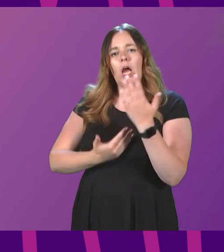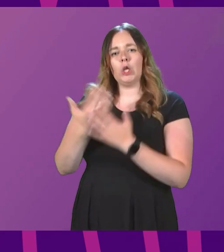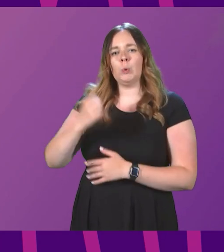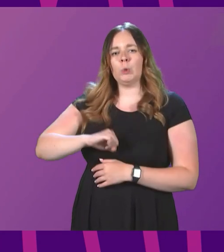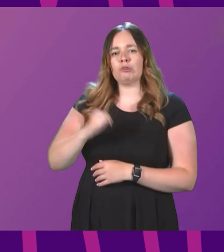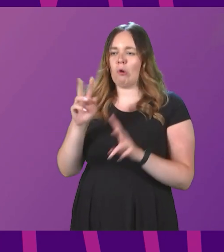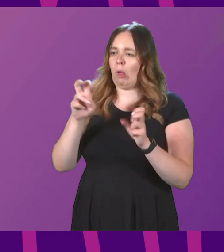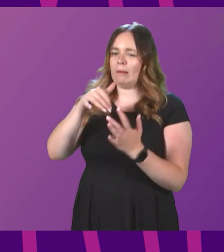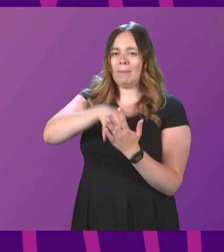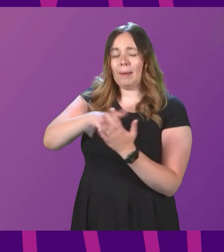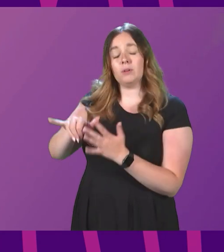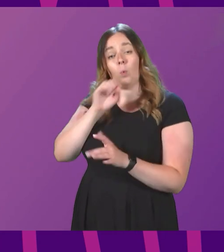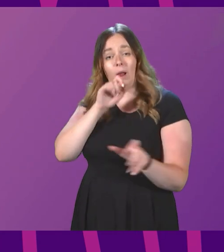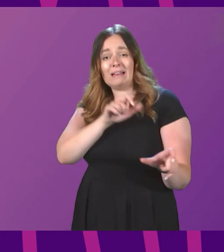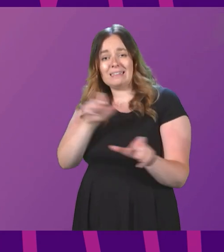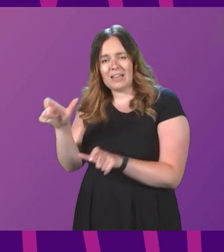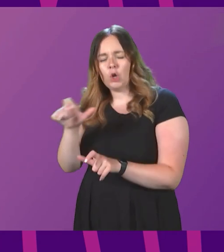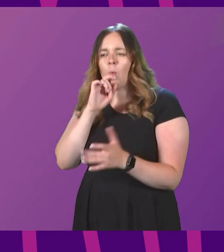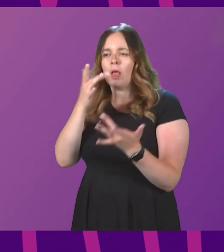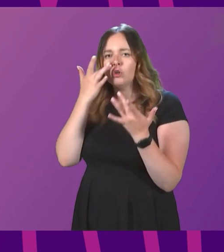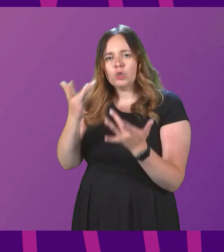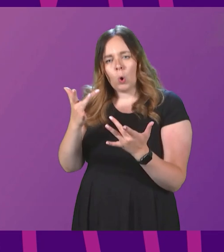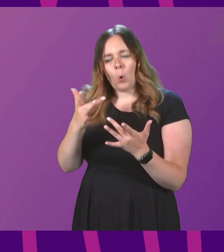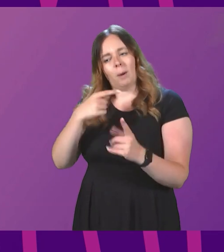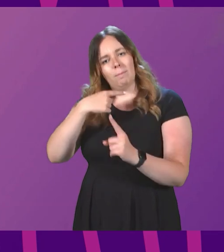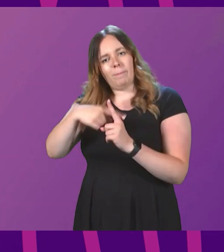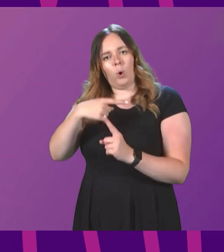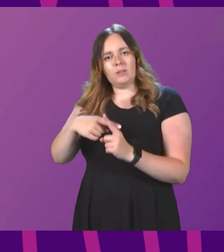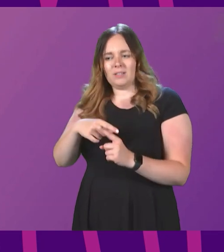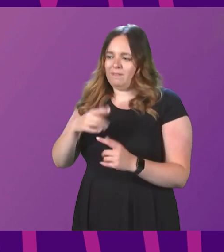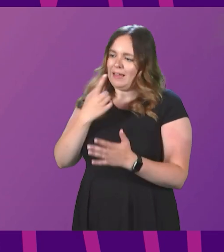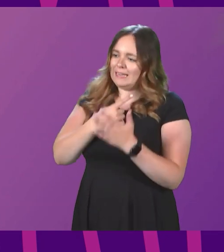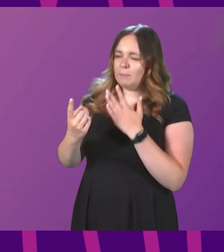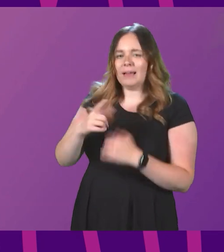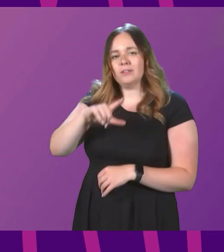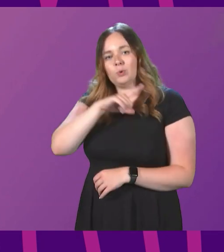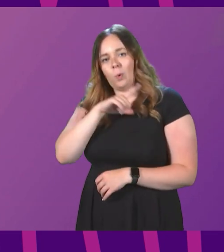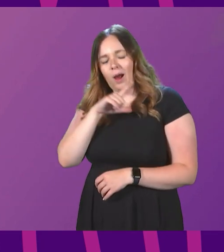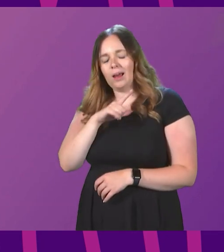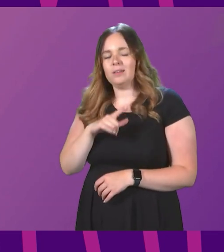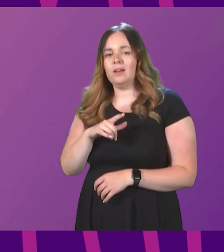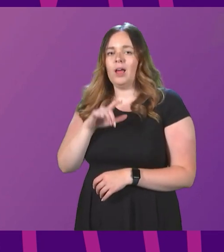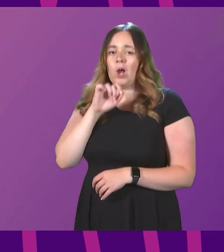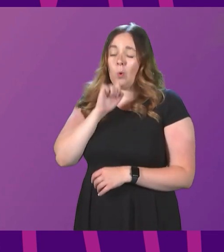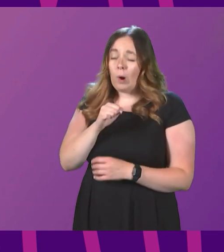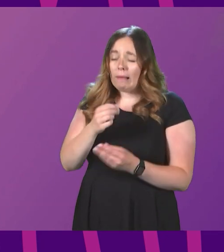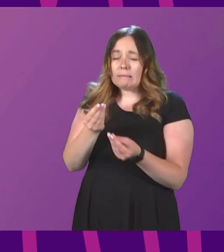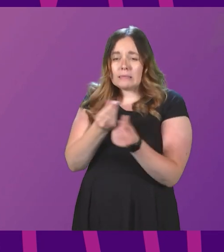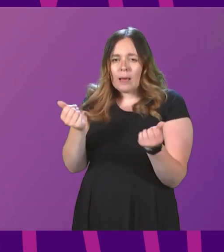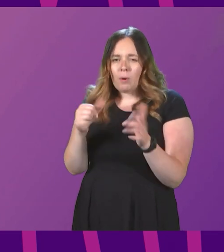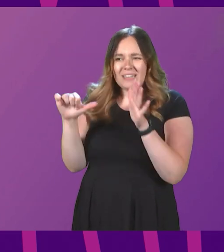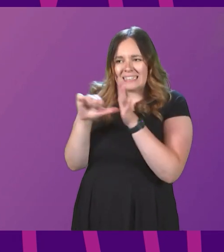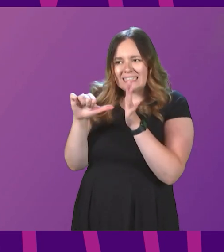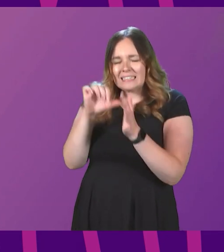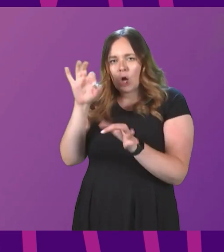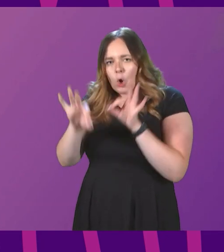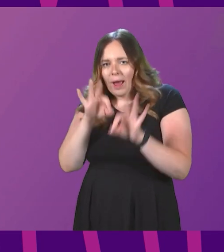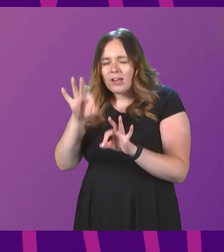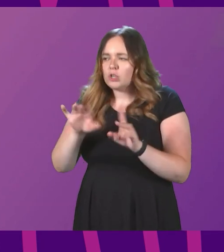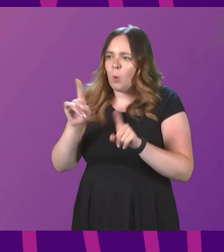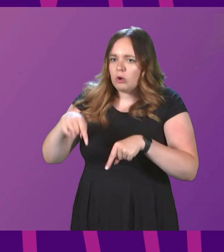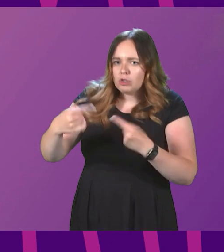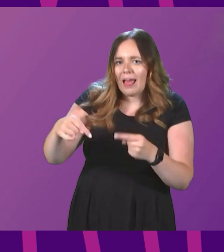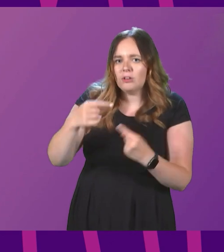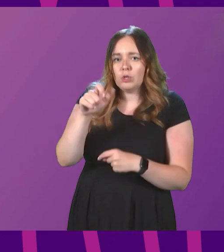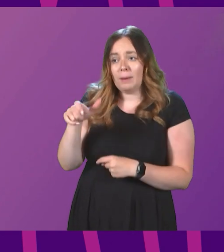will continue. It will set out the positive case for independence. It will take on and answer the tougher questions and challenges that people